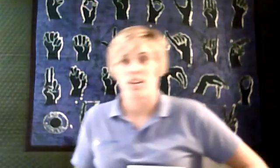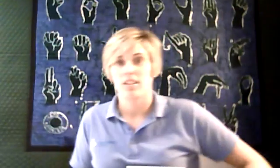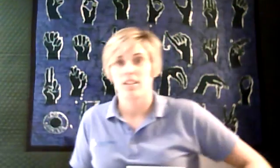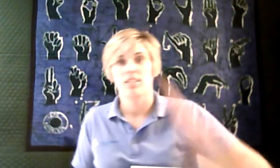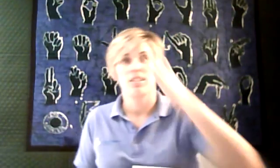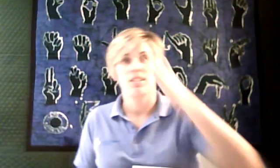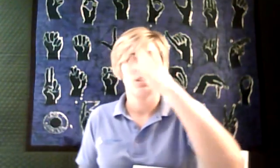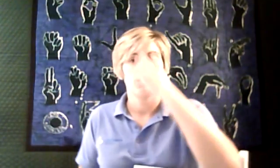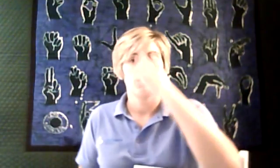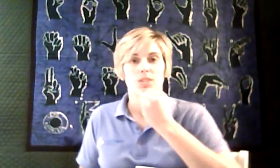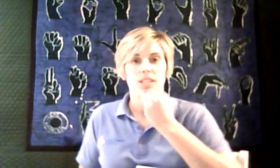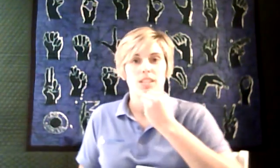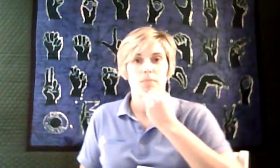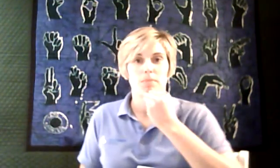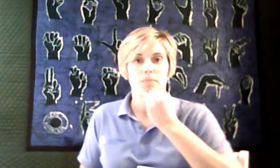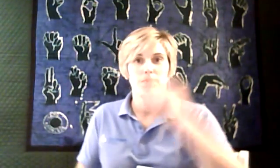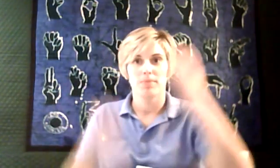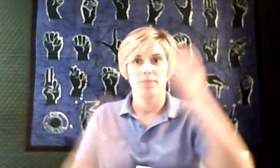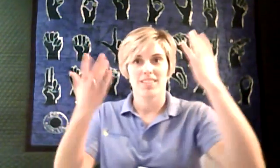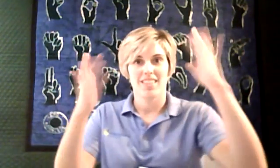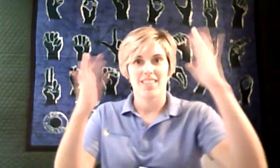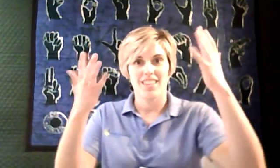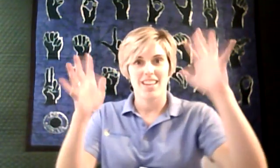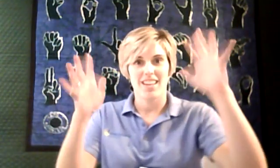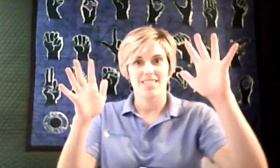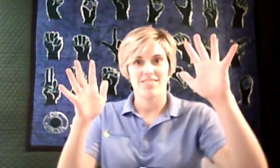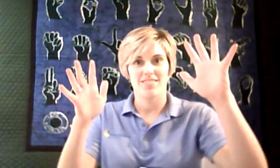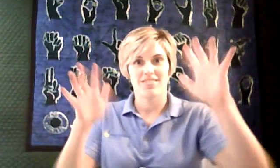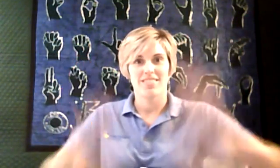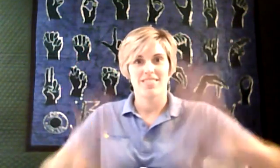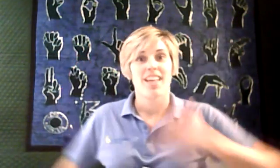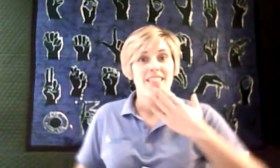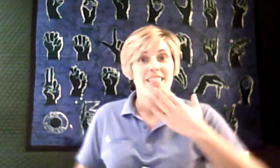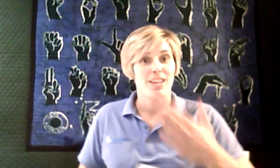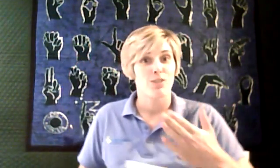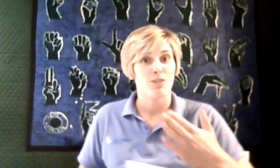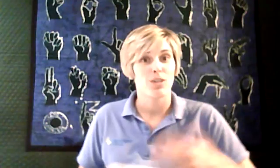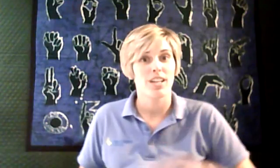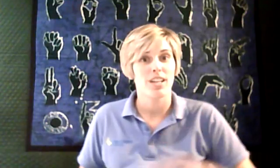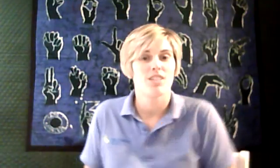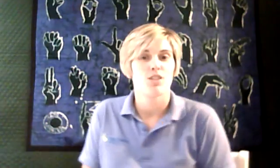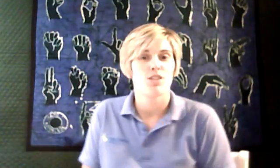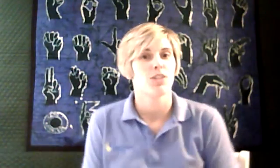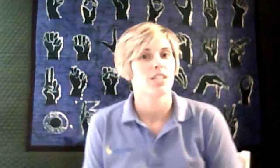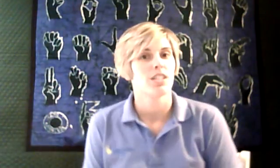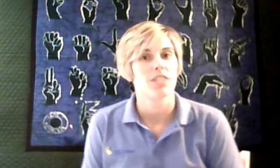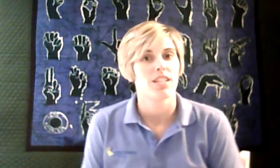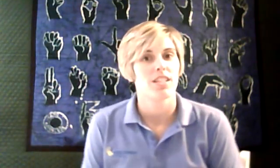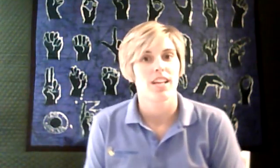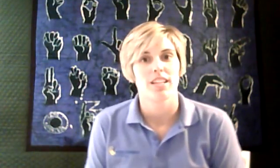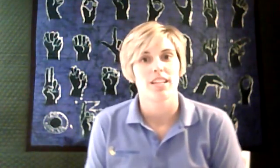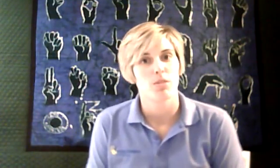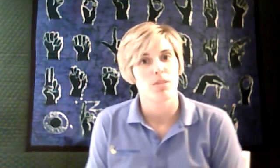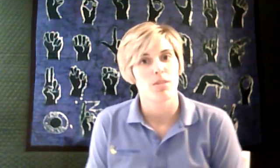to sleep. The end. Thank you for joining us. Don't forget to visit us at www